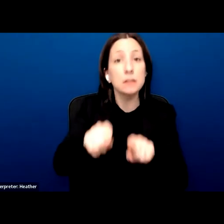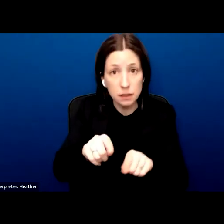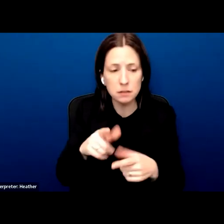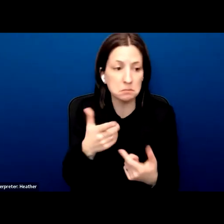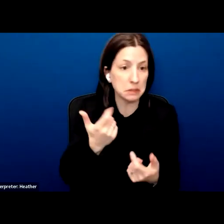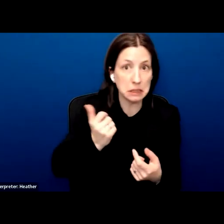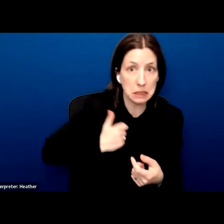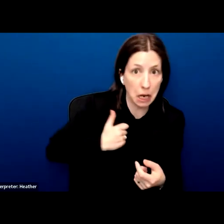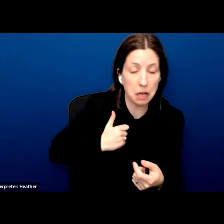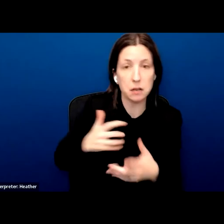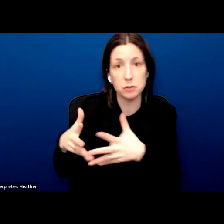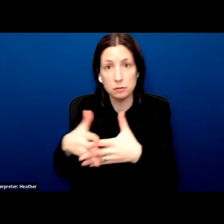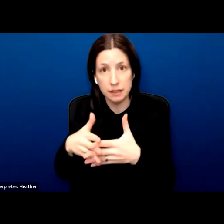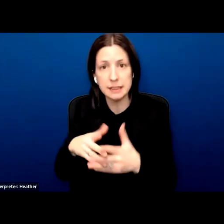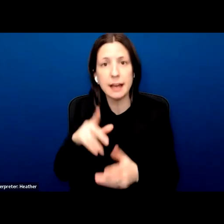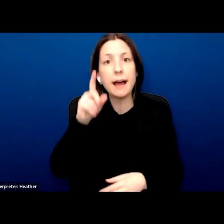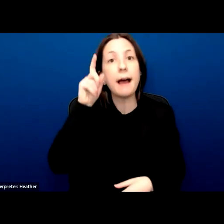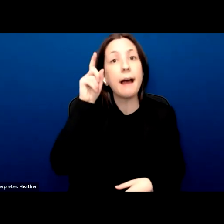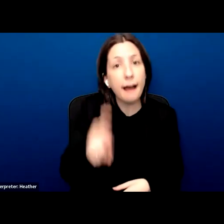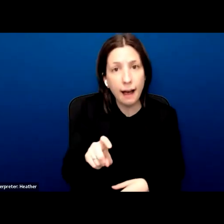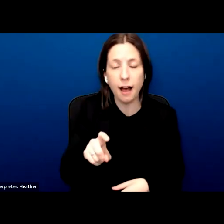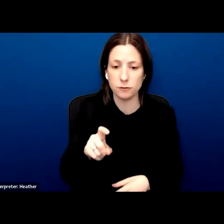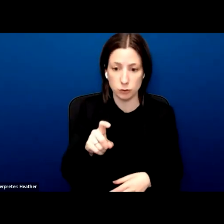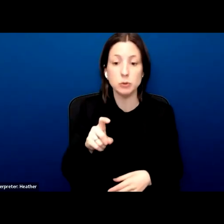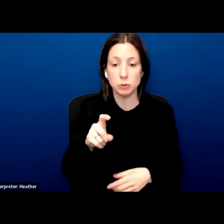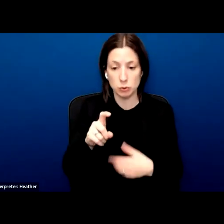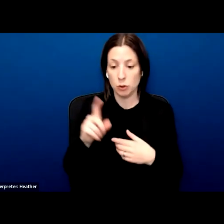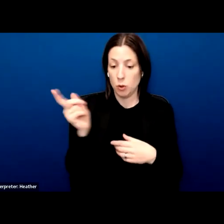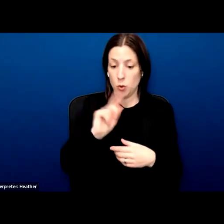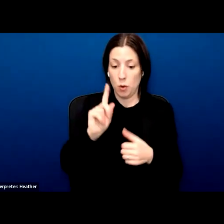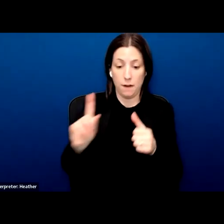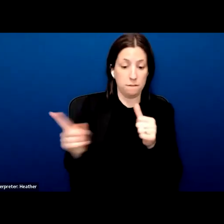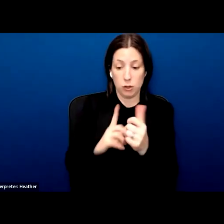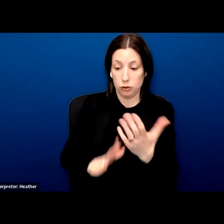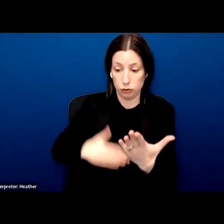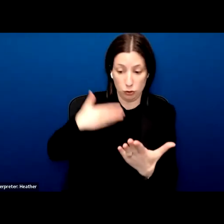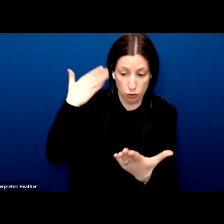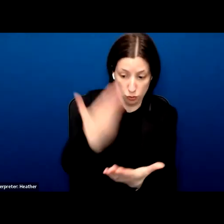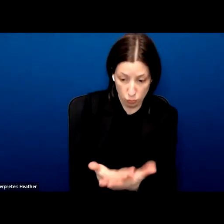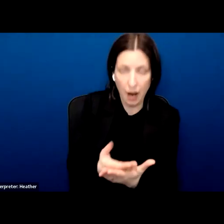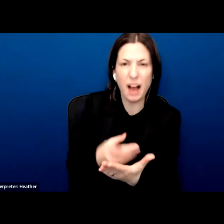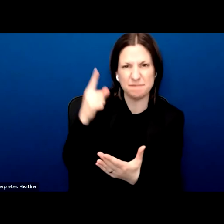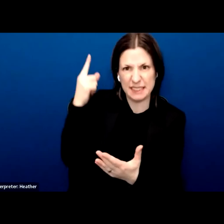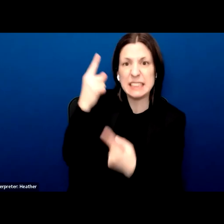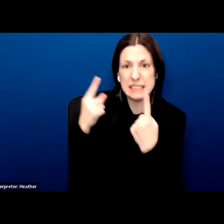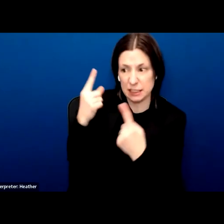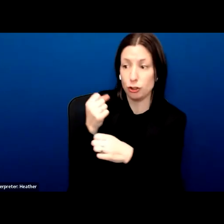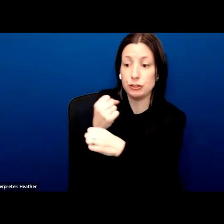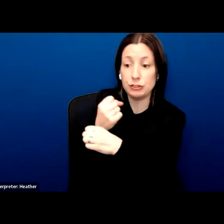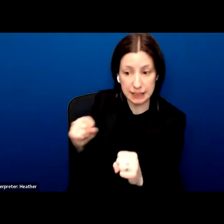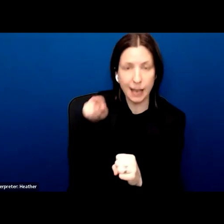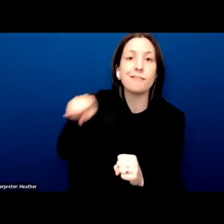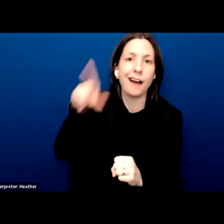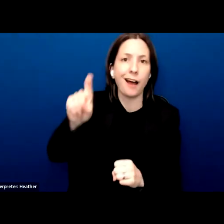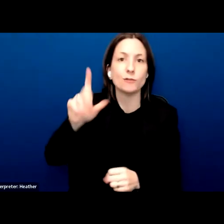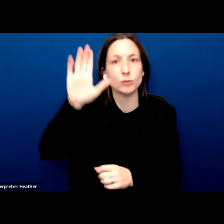and ask for refugee status in the country they first arrived in. And Canada and the United States have said that